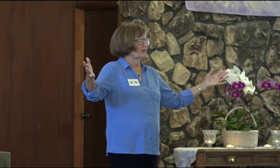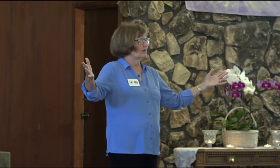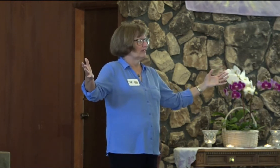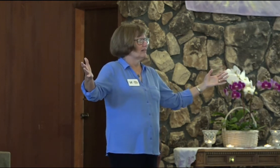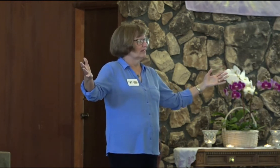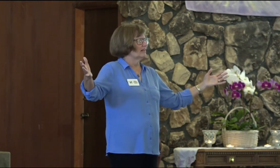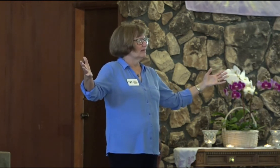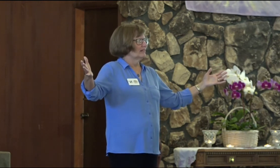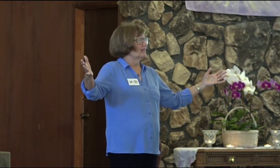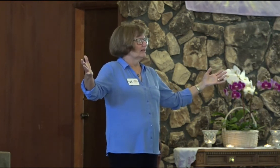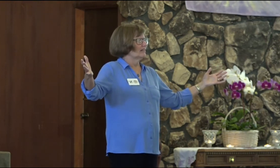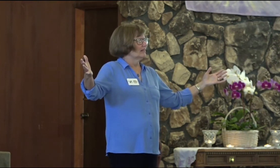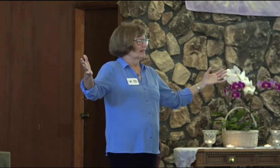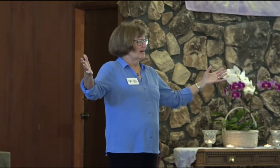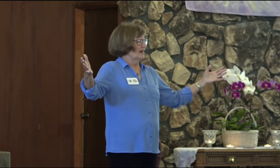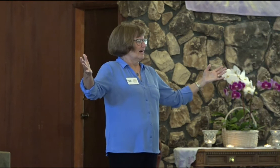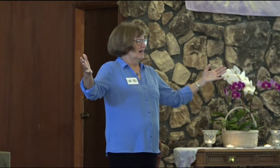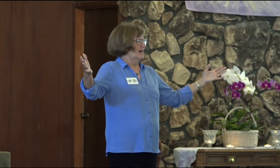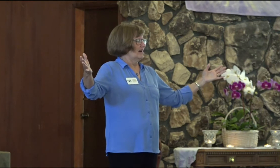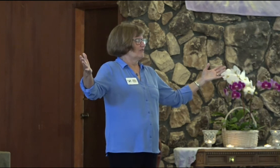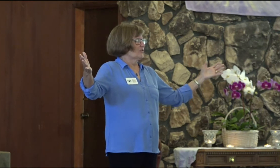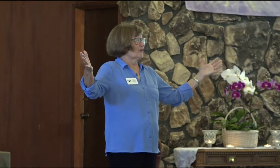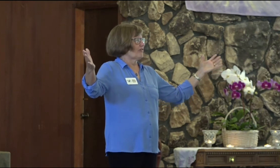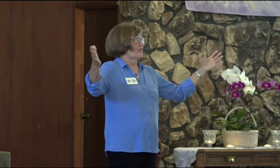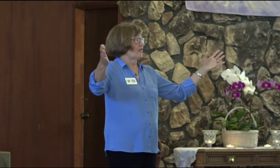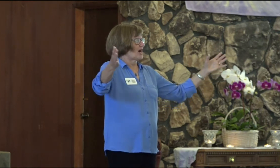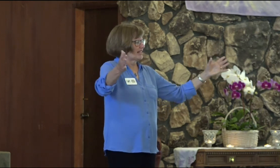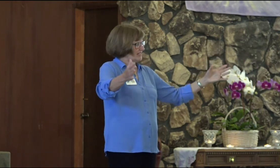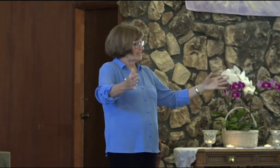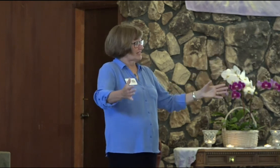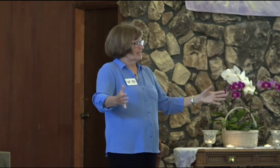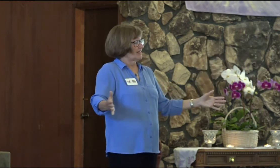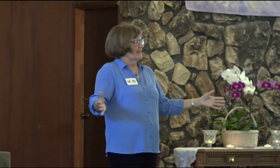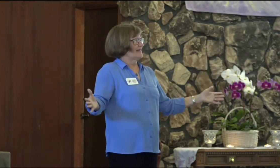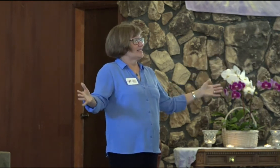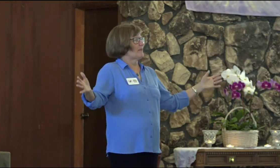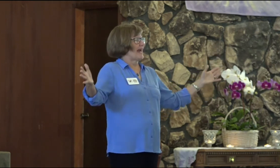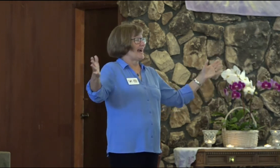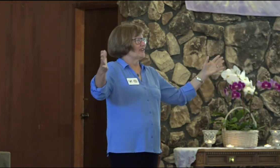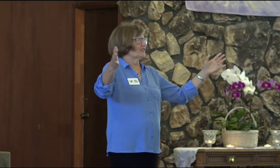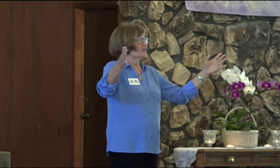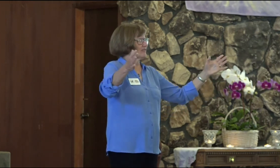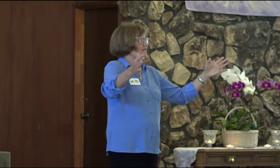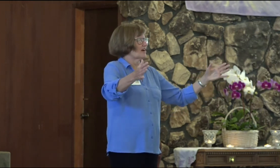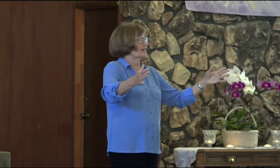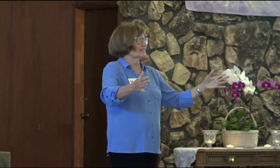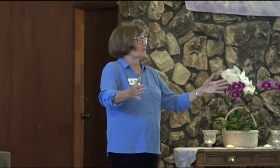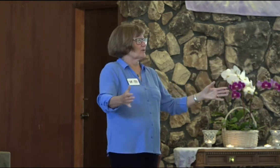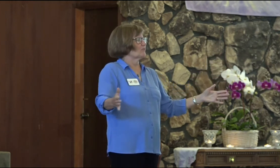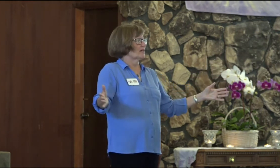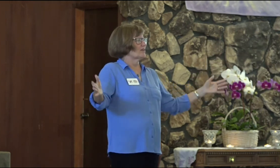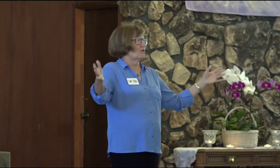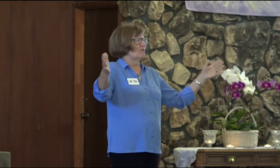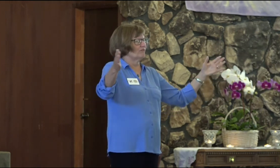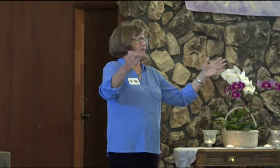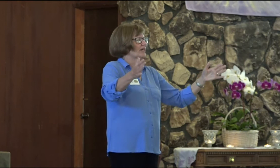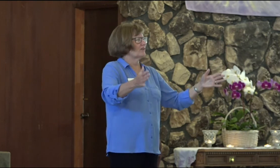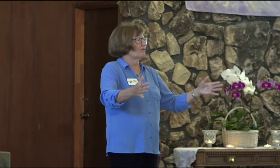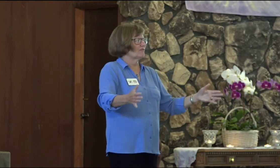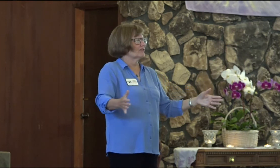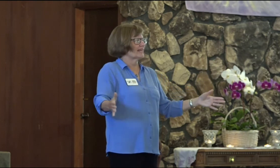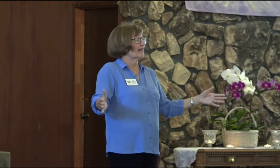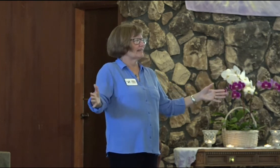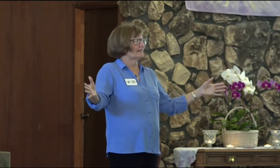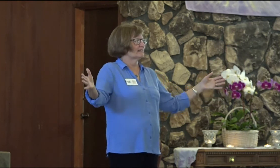of your thoughts, these patterns of thoughts that we run over